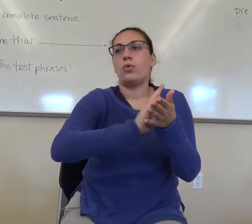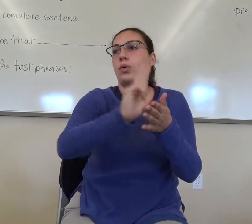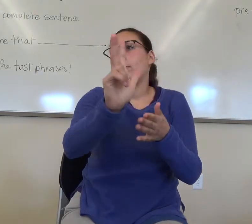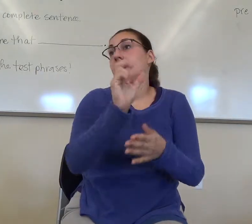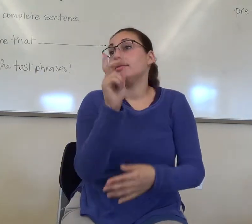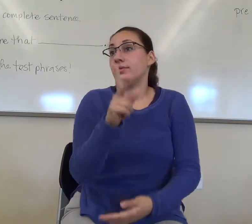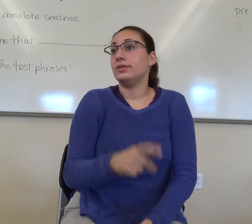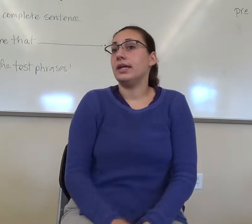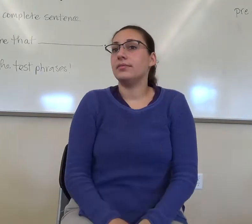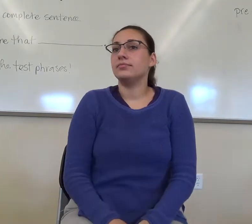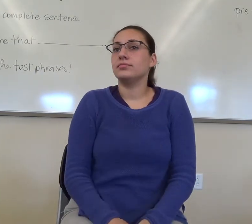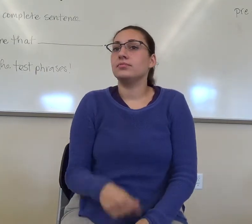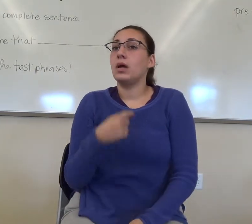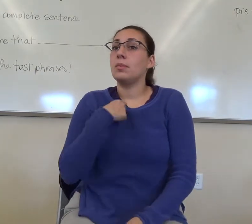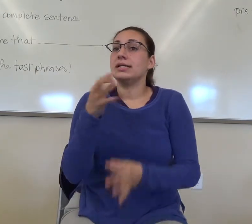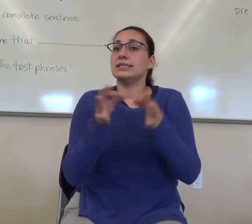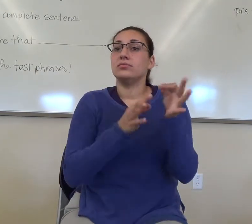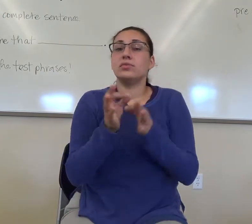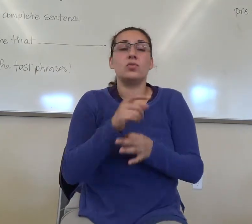in...